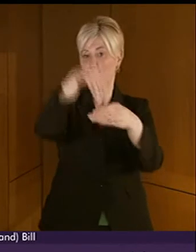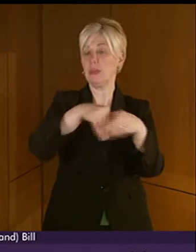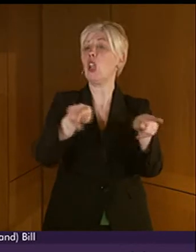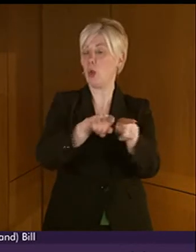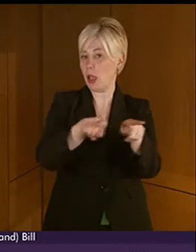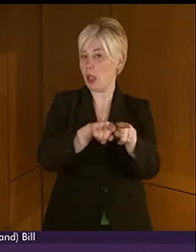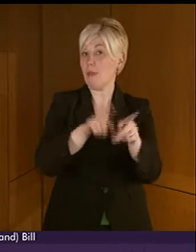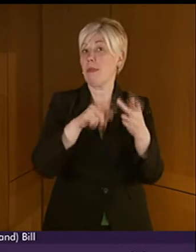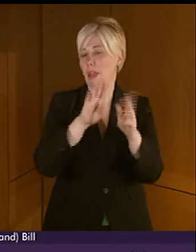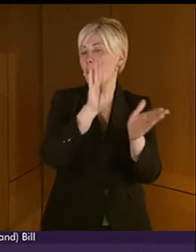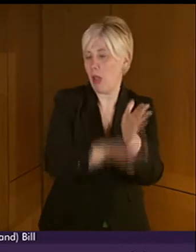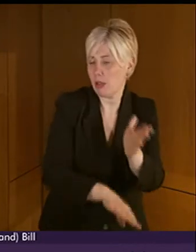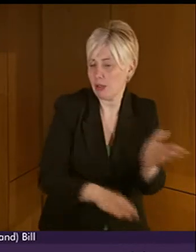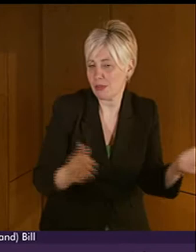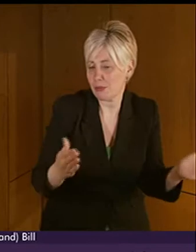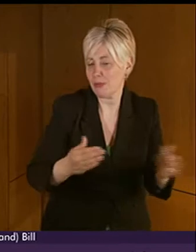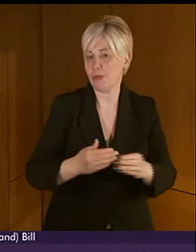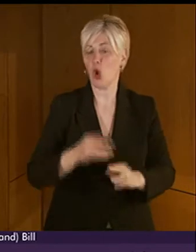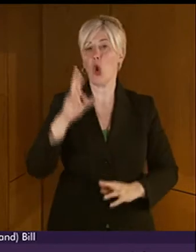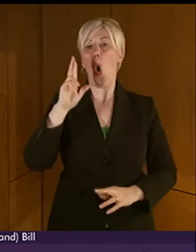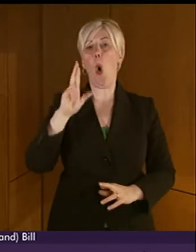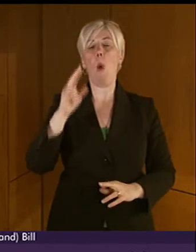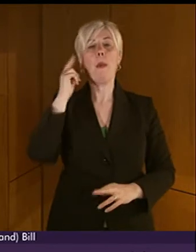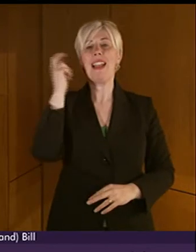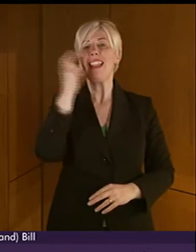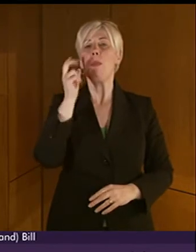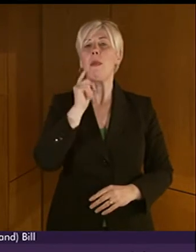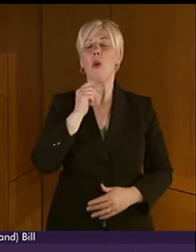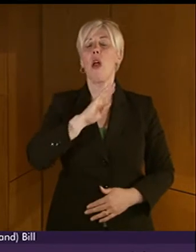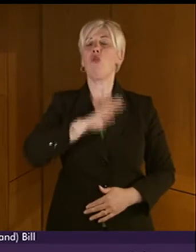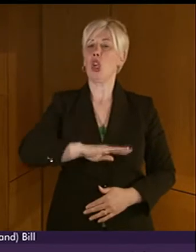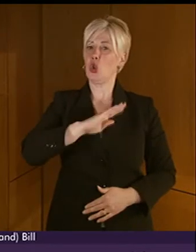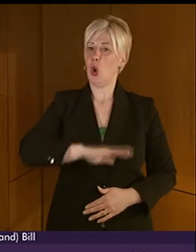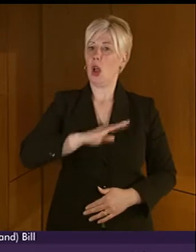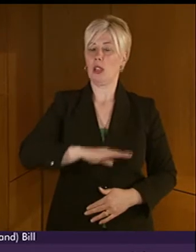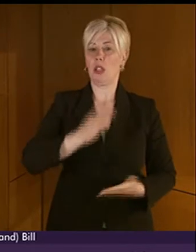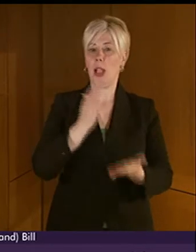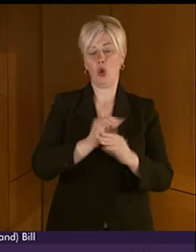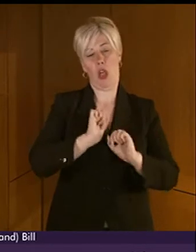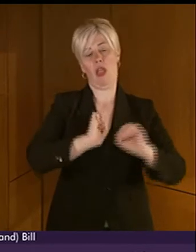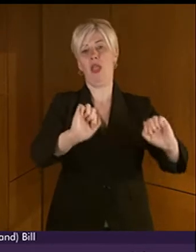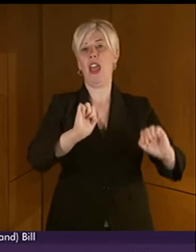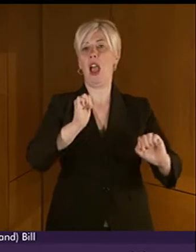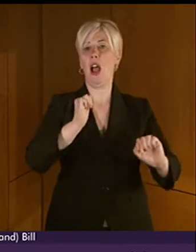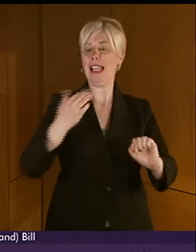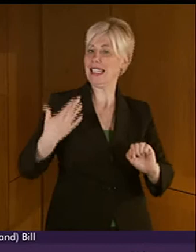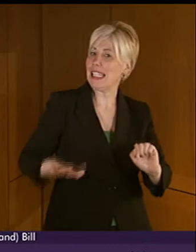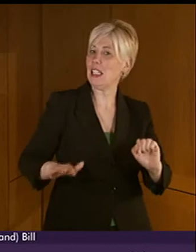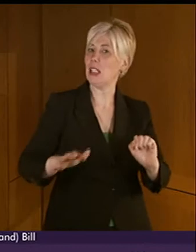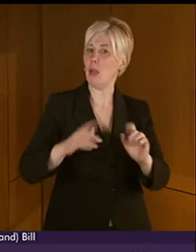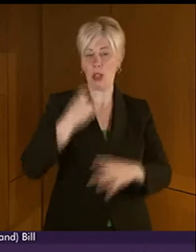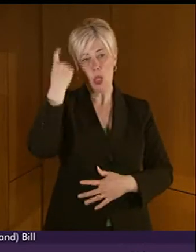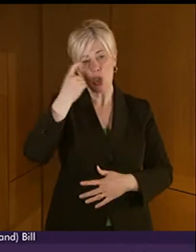I hope that will reassure members of the deaf-blind community that their needs have been considered at all stages